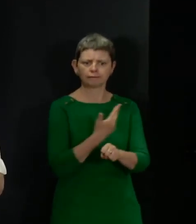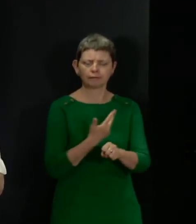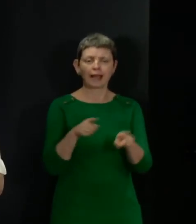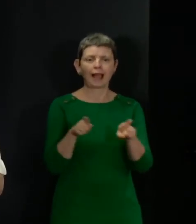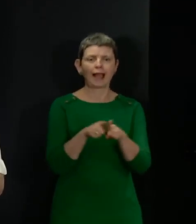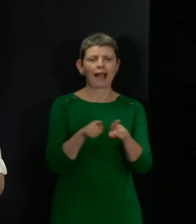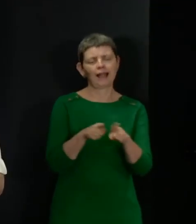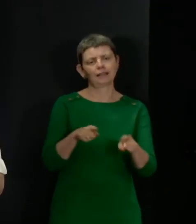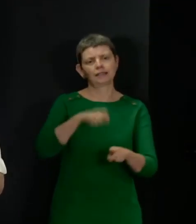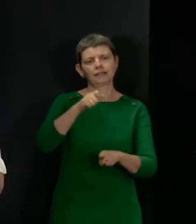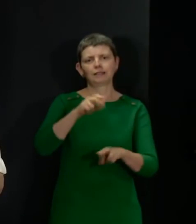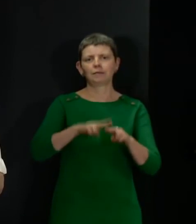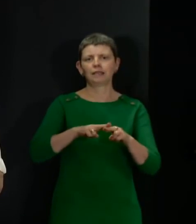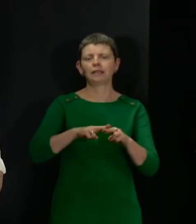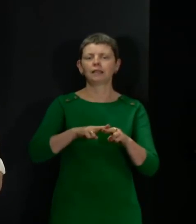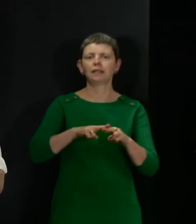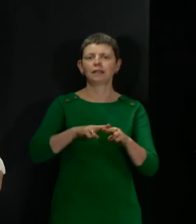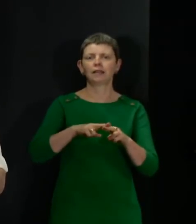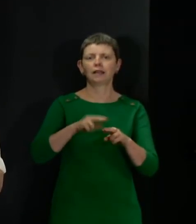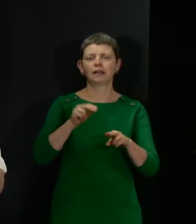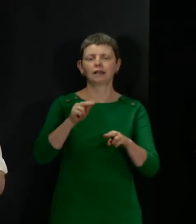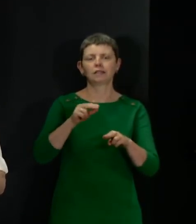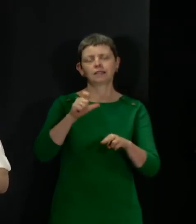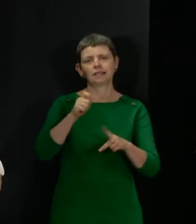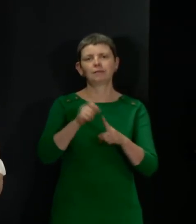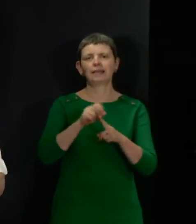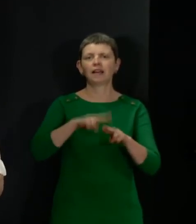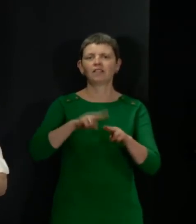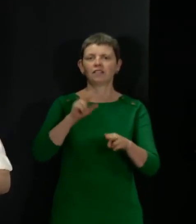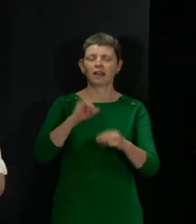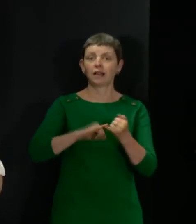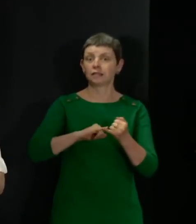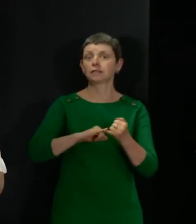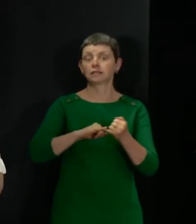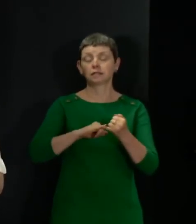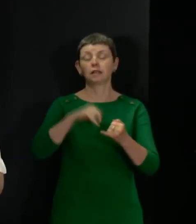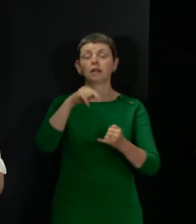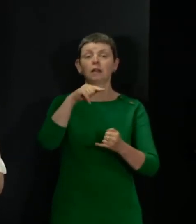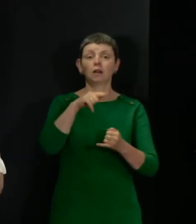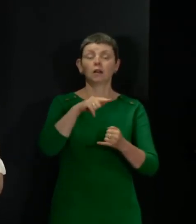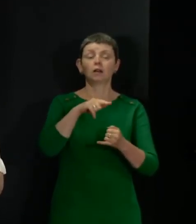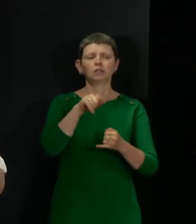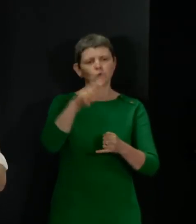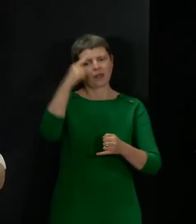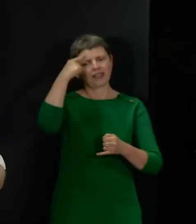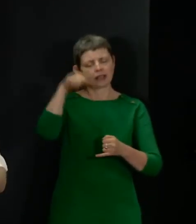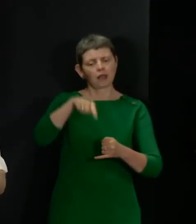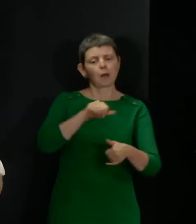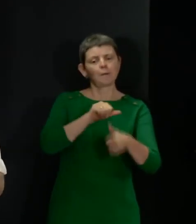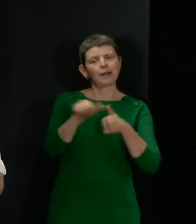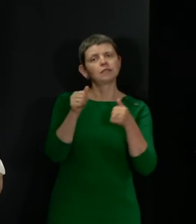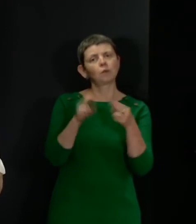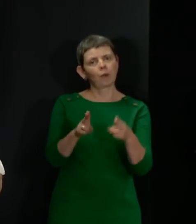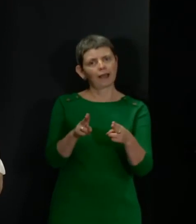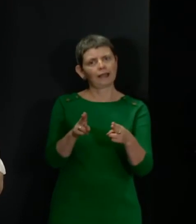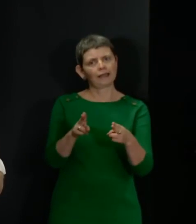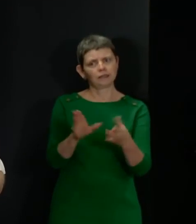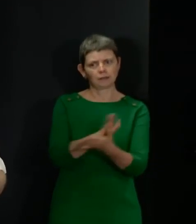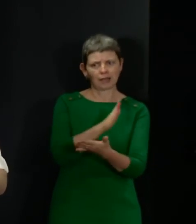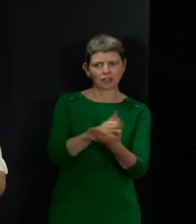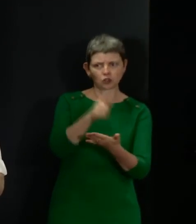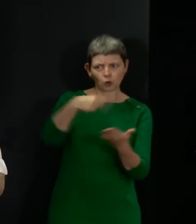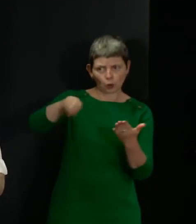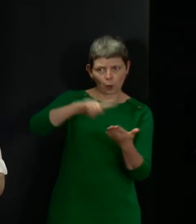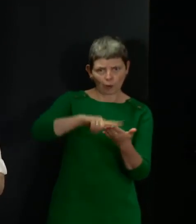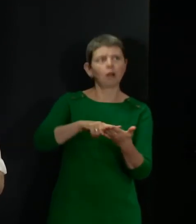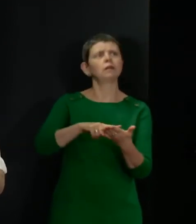Crown Office and Procurator Fiscal Service, to look at the best mechanism to ensure the maximum compliance and